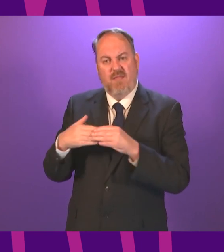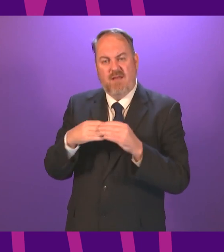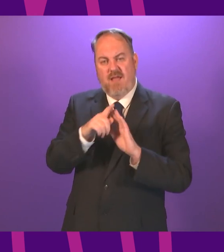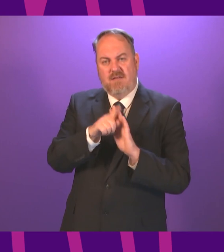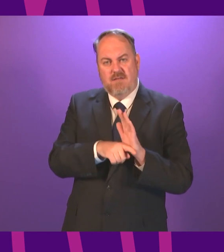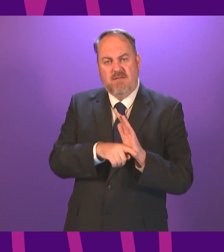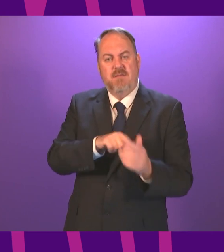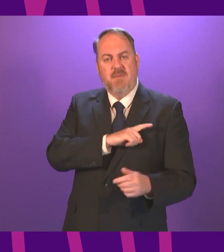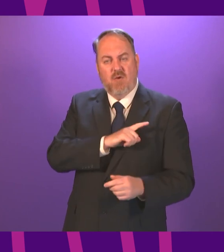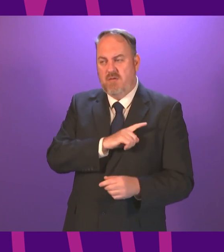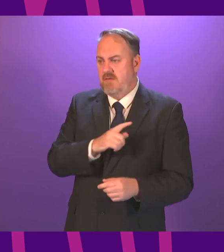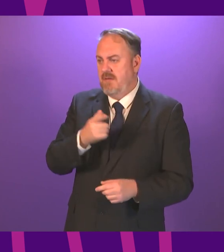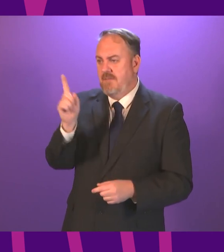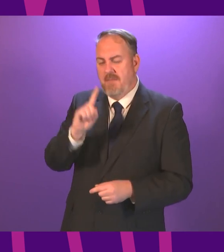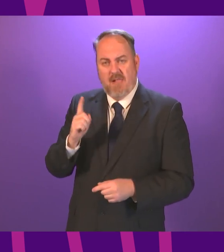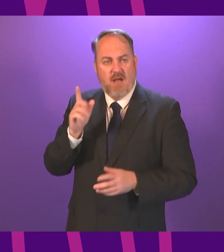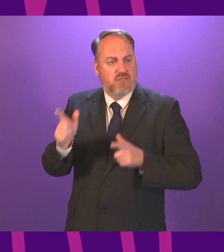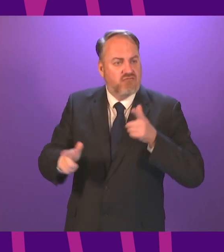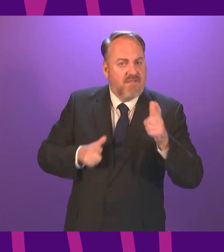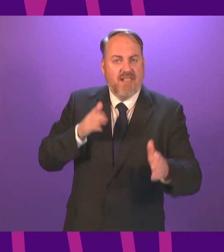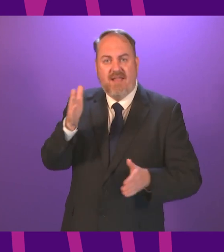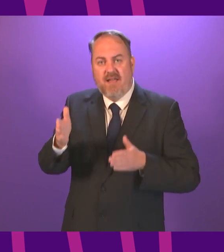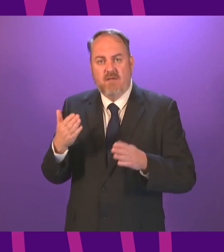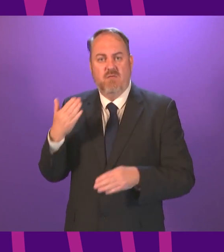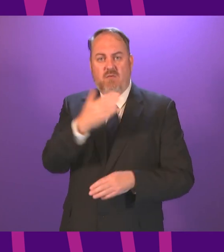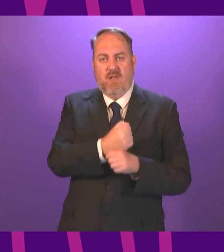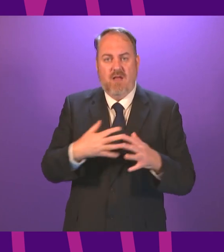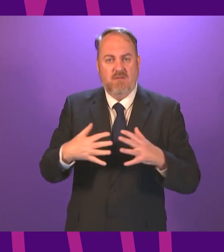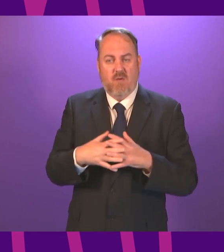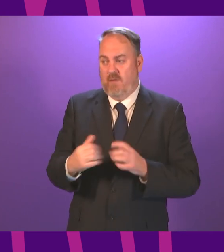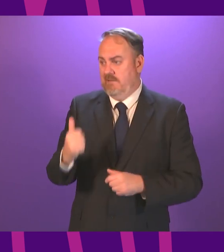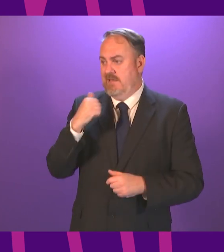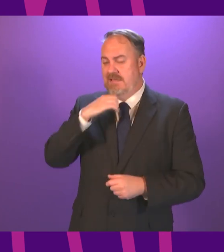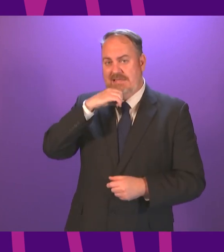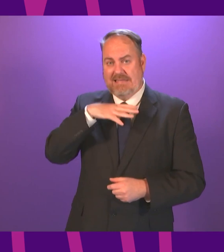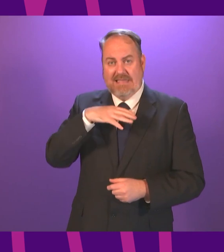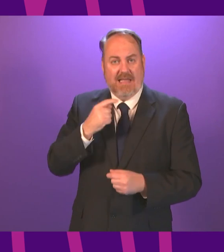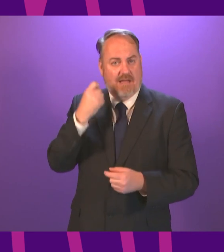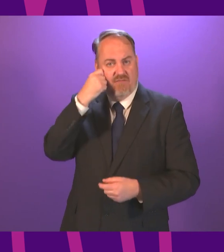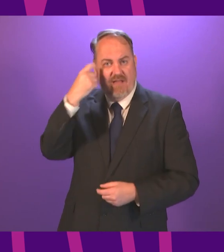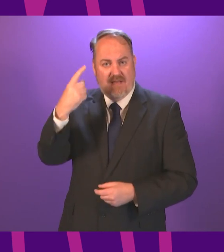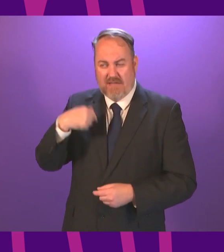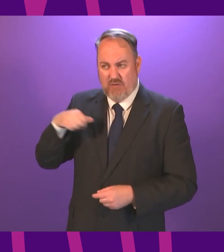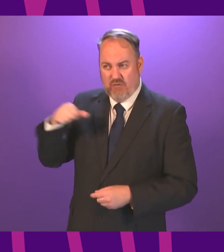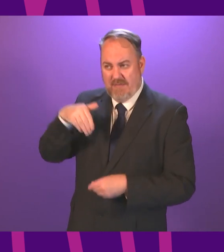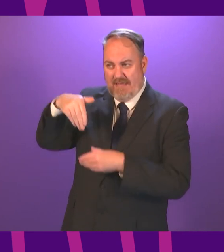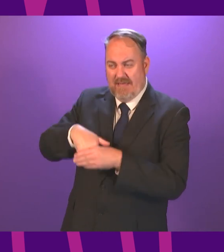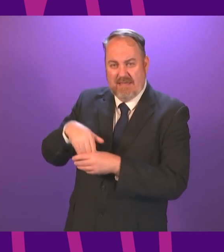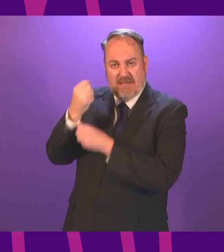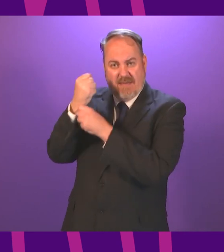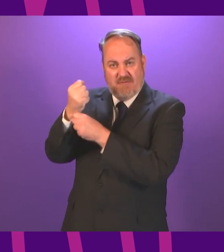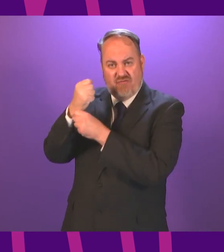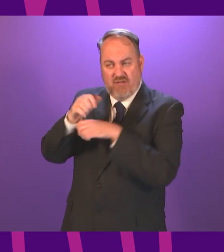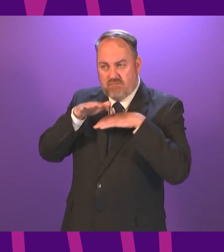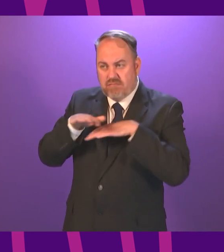Glasgow to shop and eat out and I confess that last Saturday I was faced with the dilemma of whether or not to attend the demonstration against McVitie's